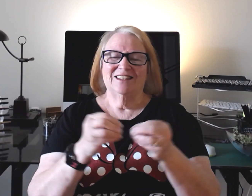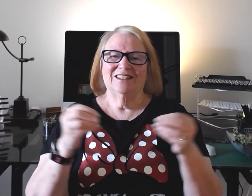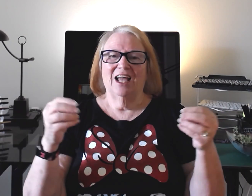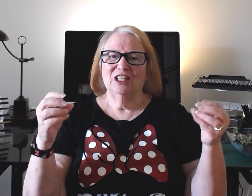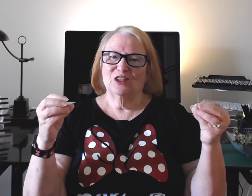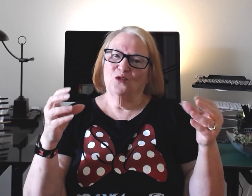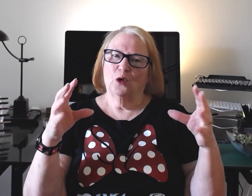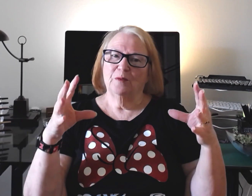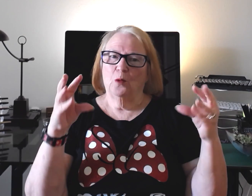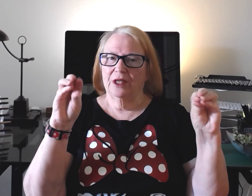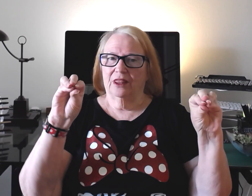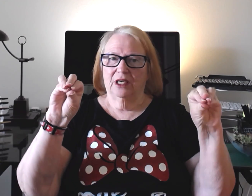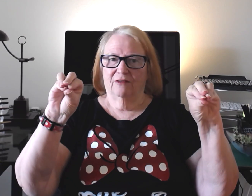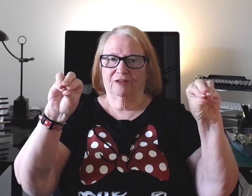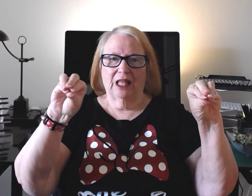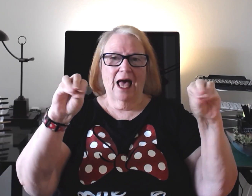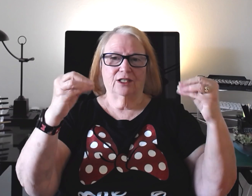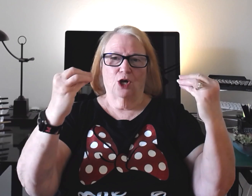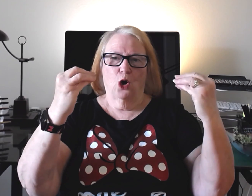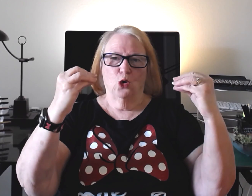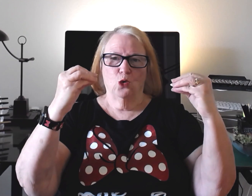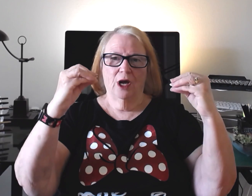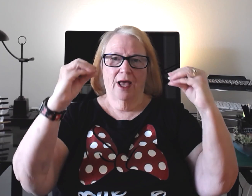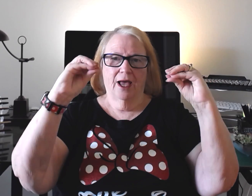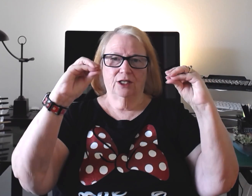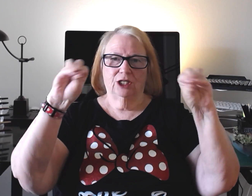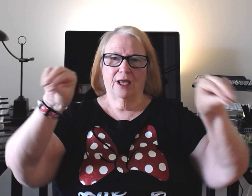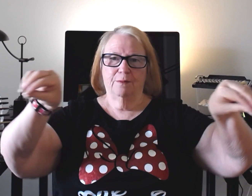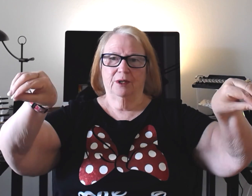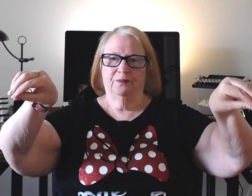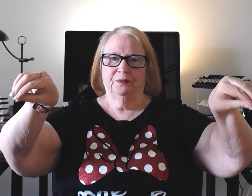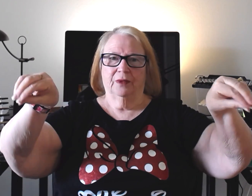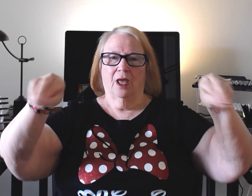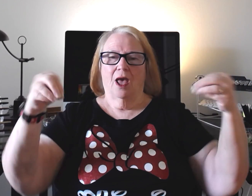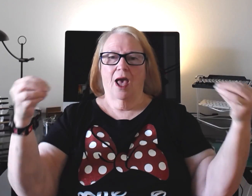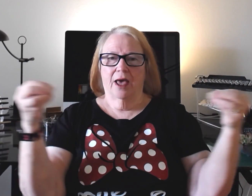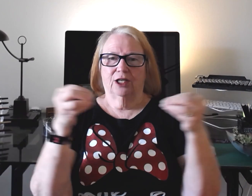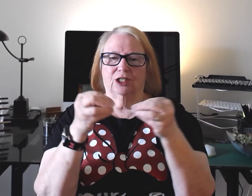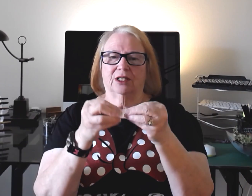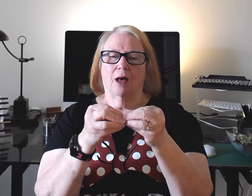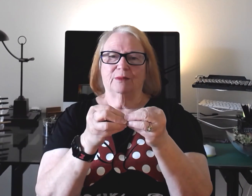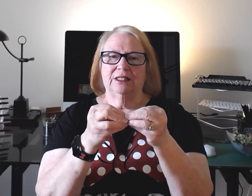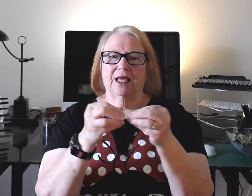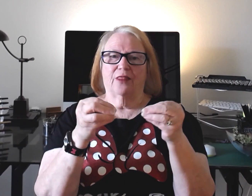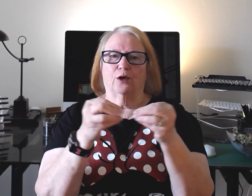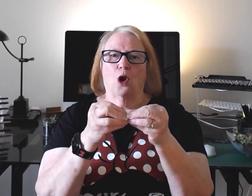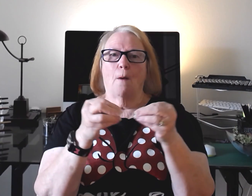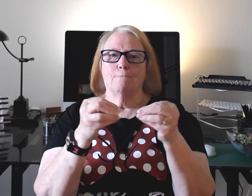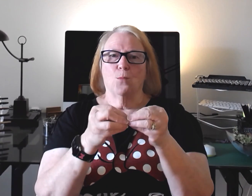sign is formed with the flat O handshape and it just comes together. More.